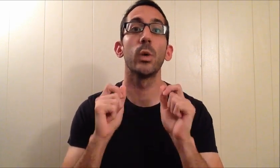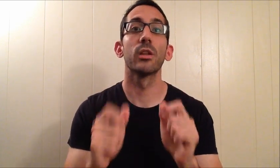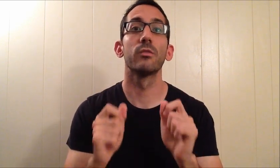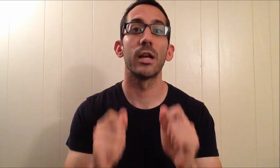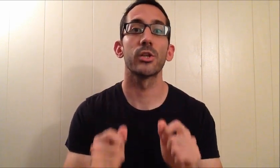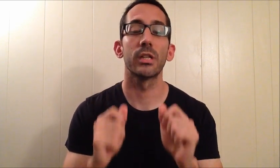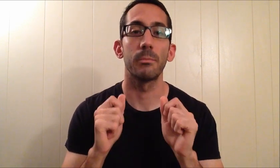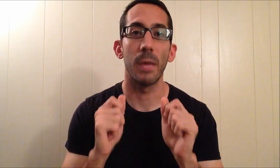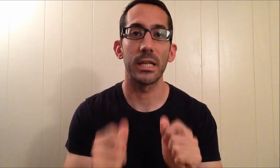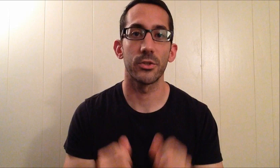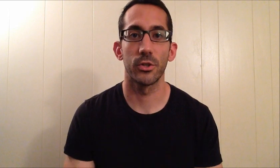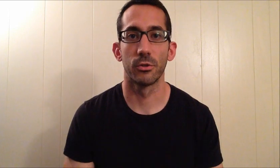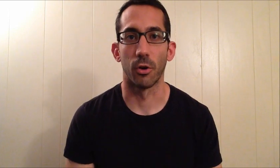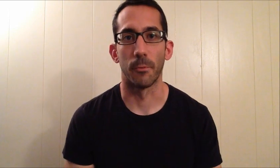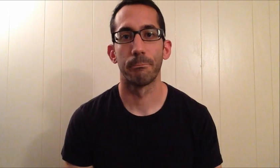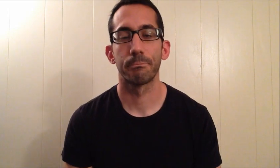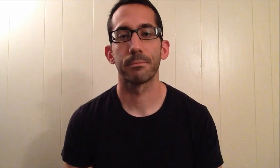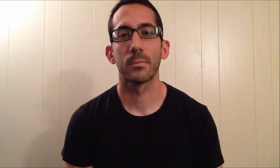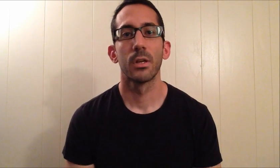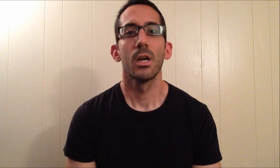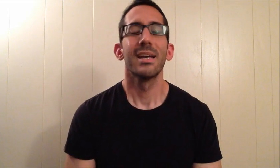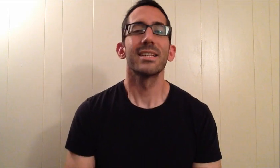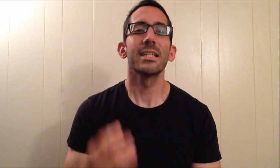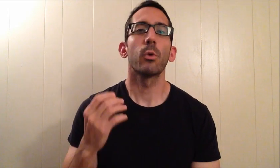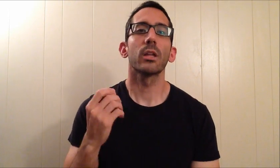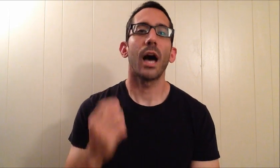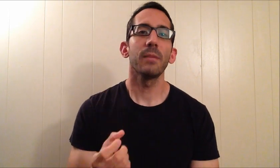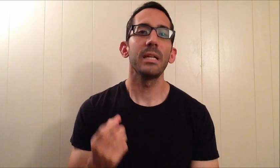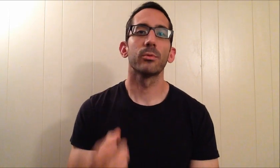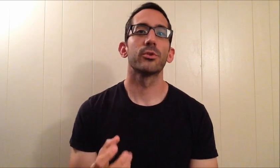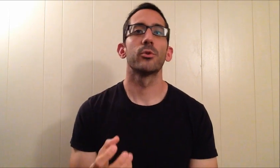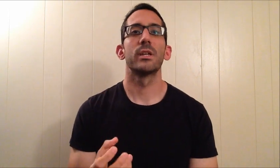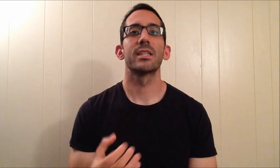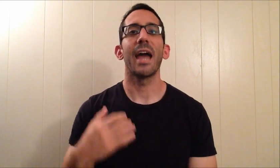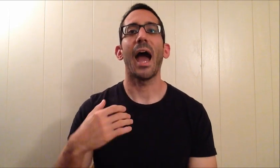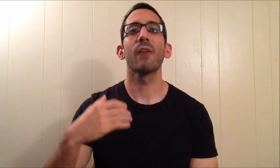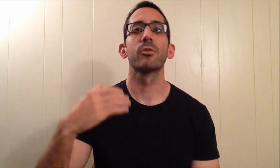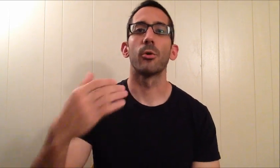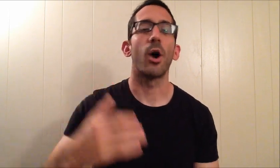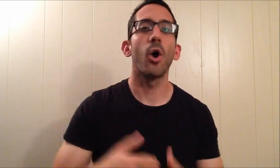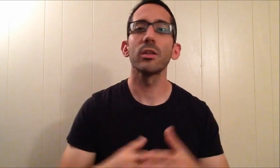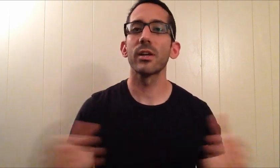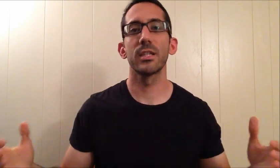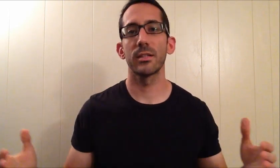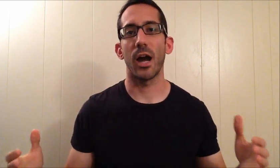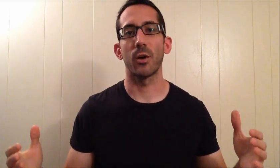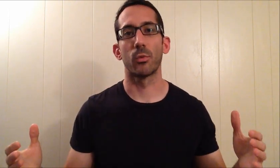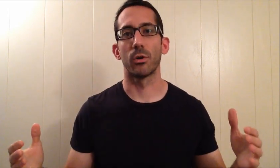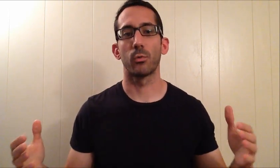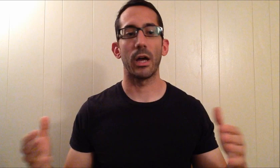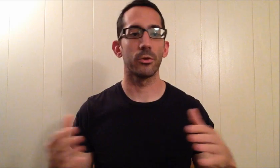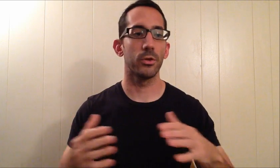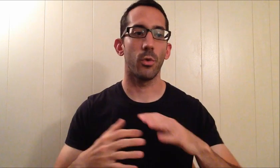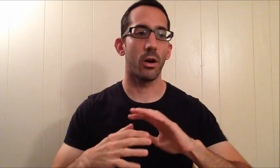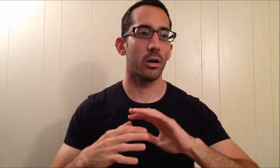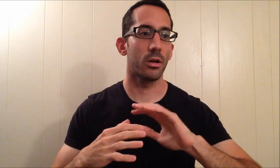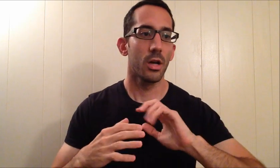you will eventually make it to your goal. See, what a lot of people do is they have goals. All of us in the entire world, whether you are